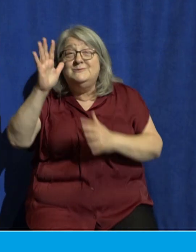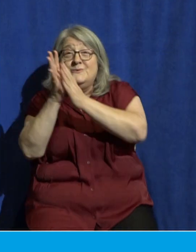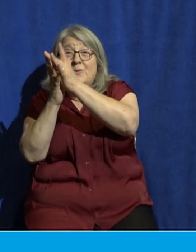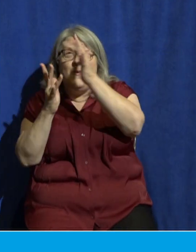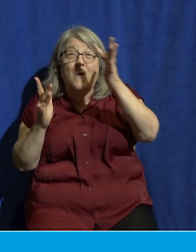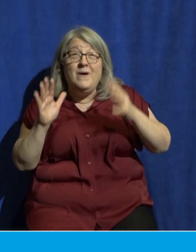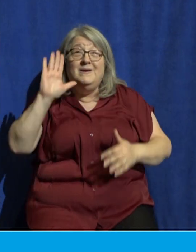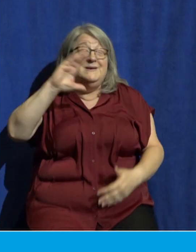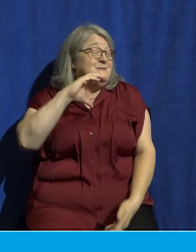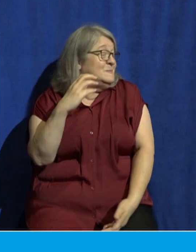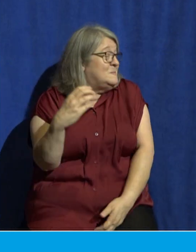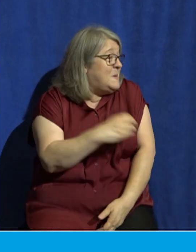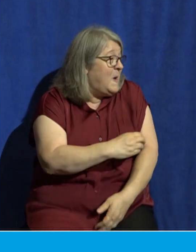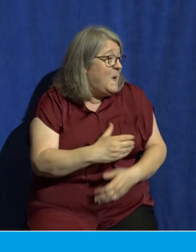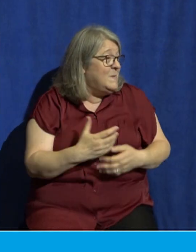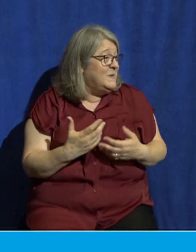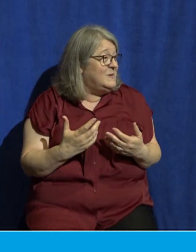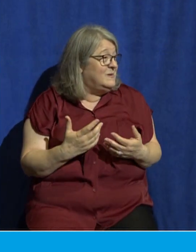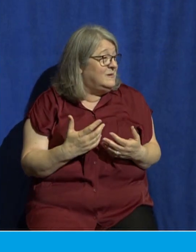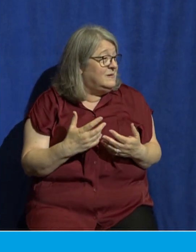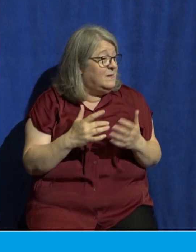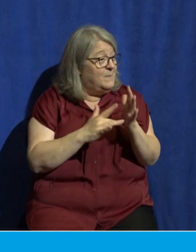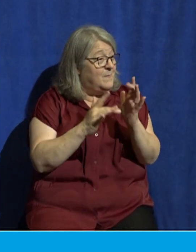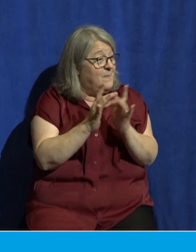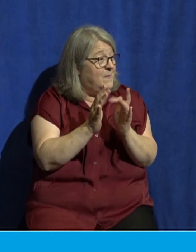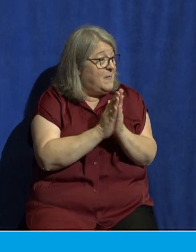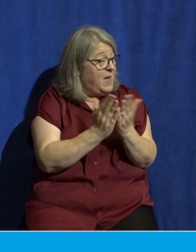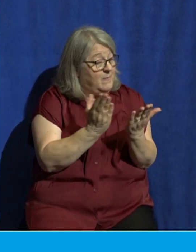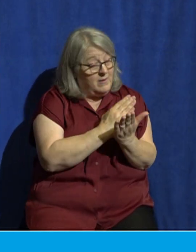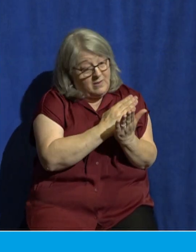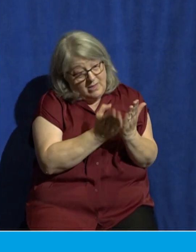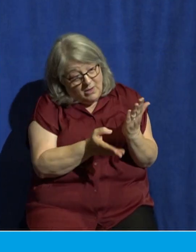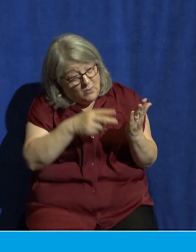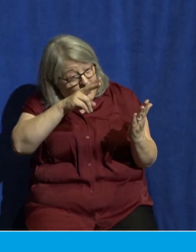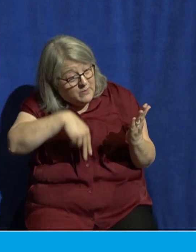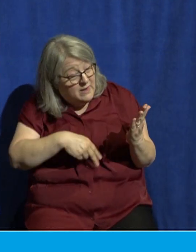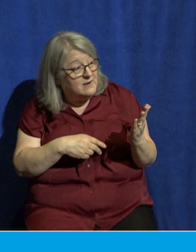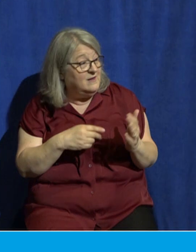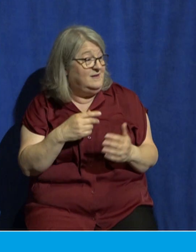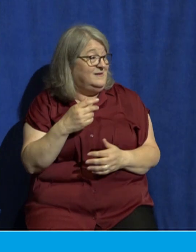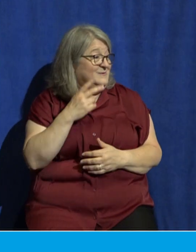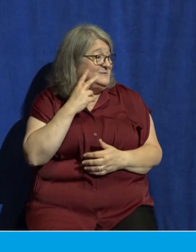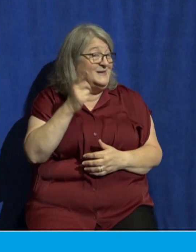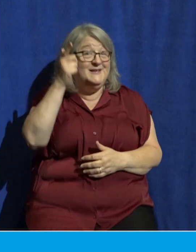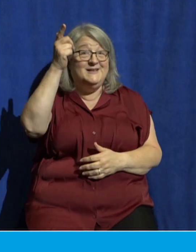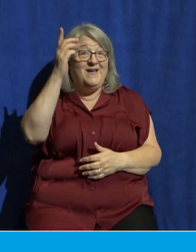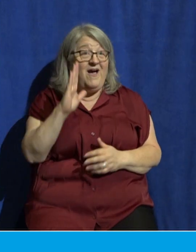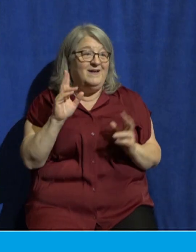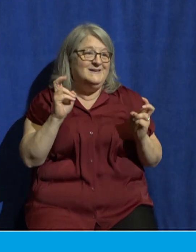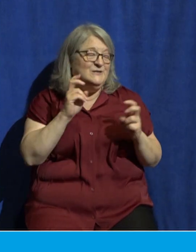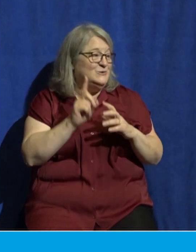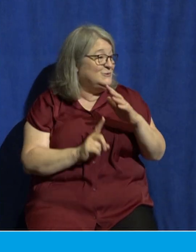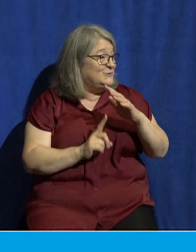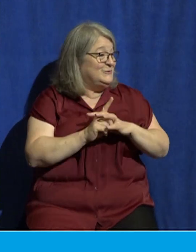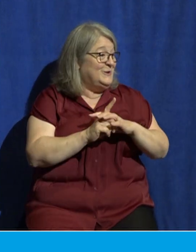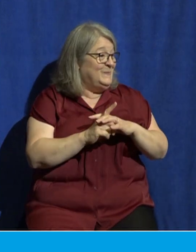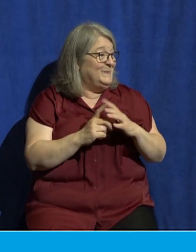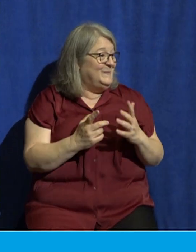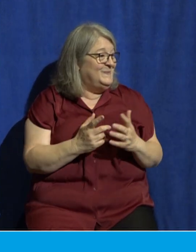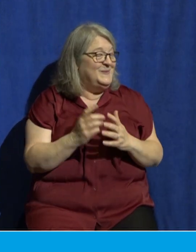through scripture you see it over and over again that when God shows up in glory and power and when he shows